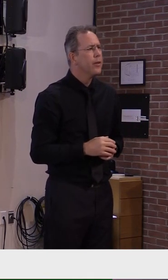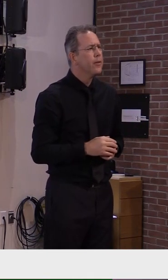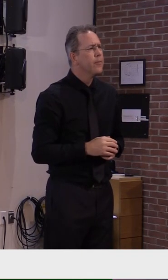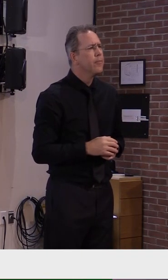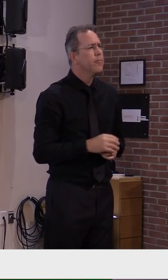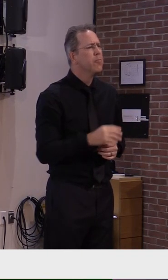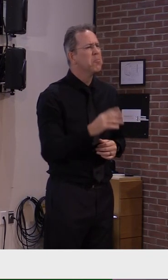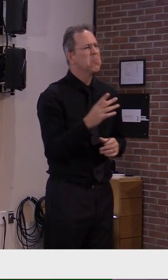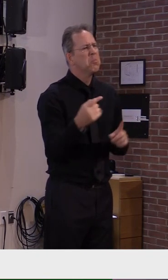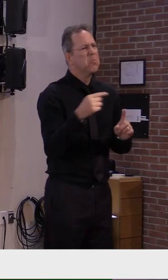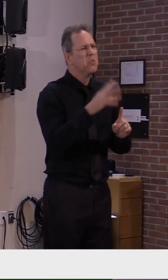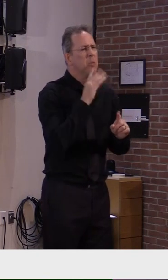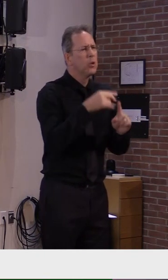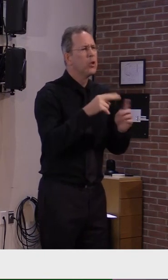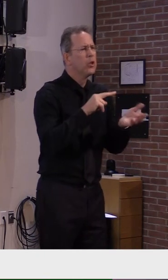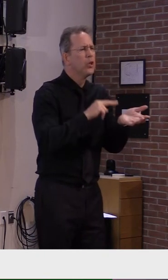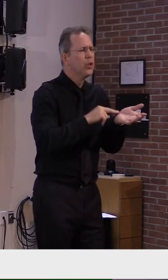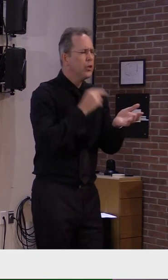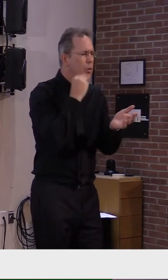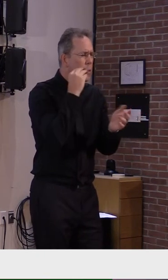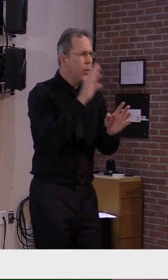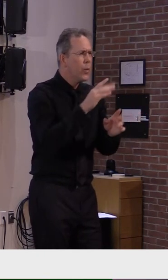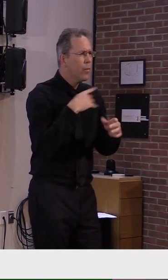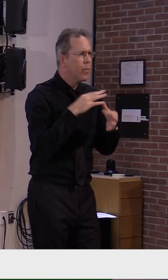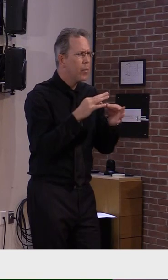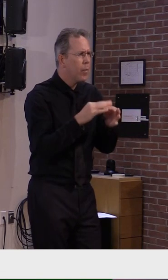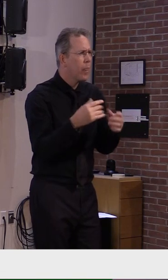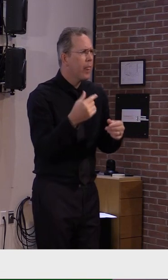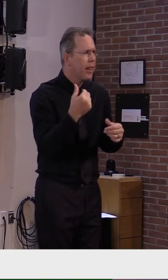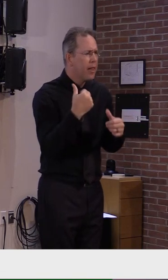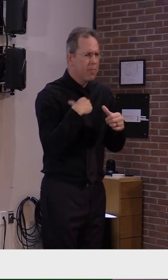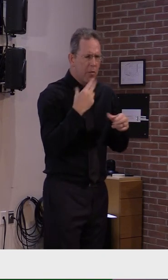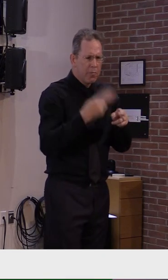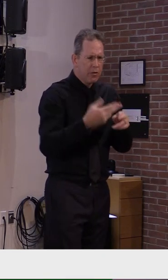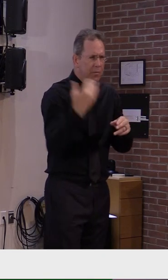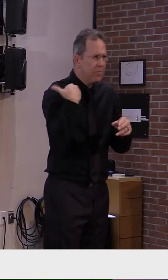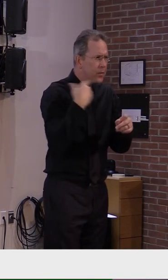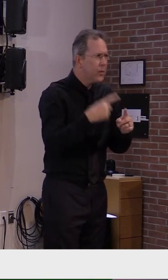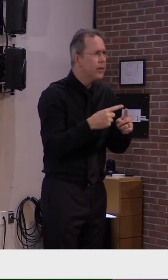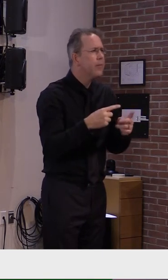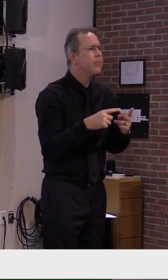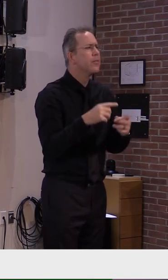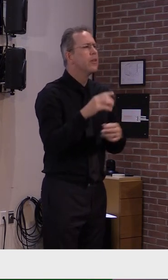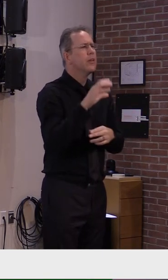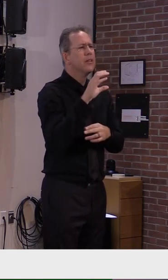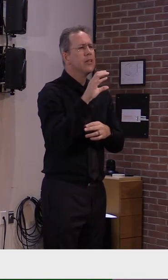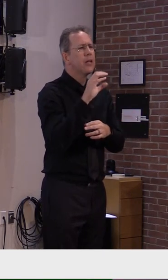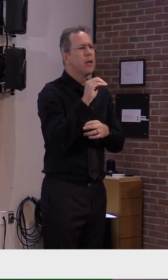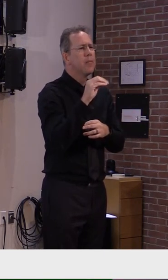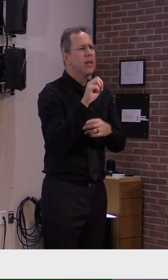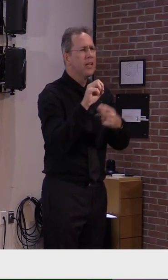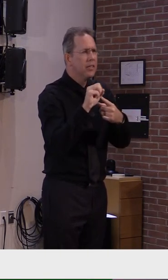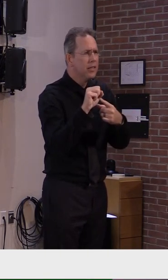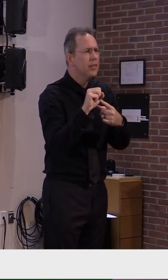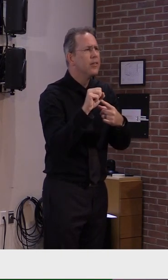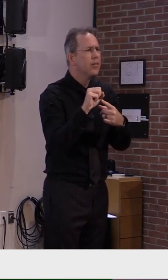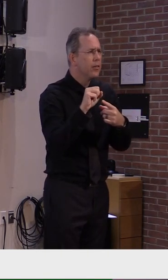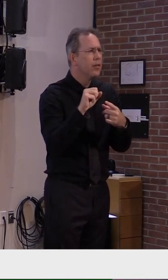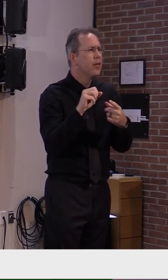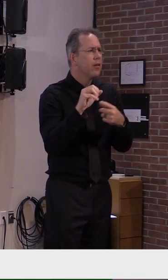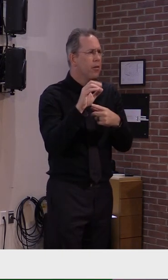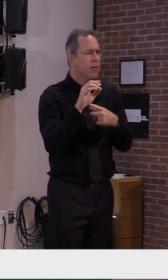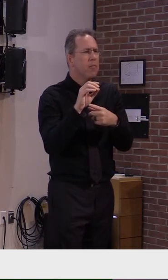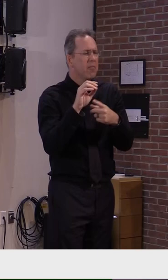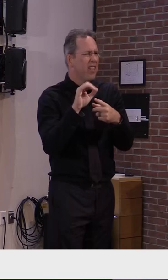in one of these press conferences, CMS requires skilled nursing facilities,